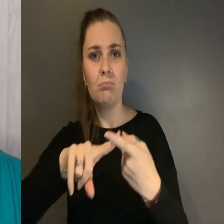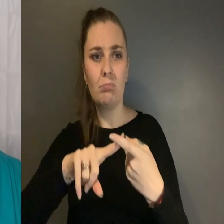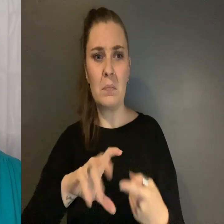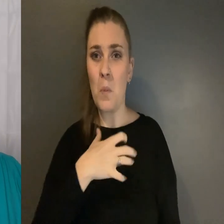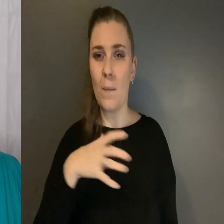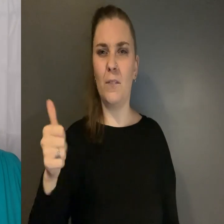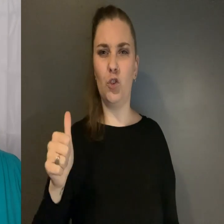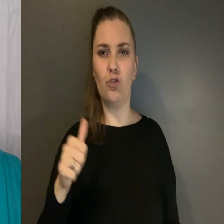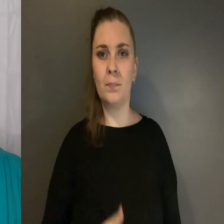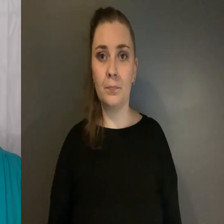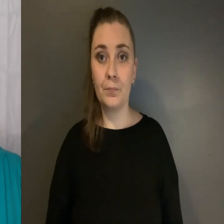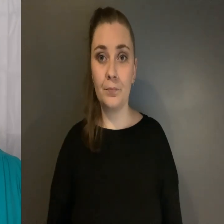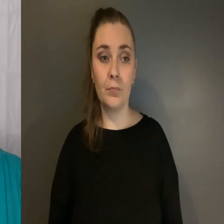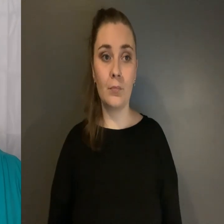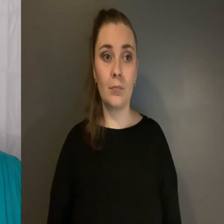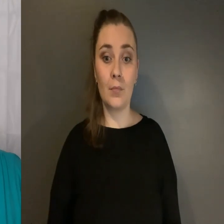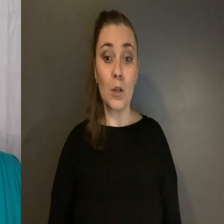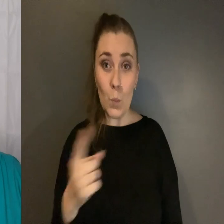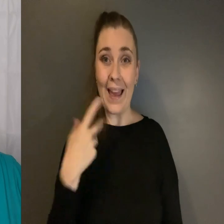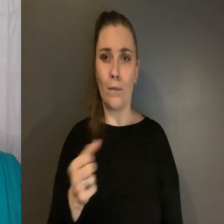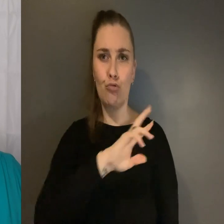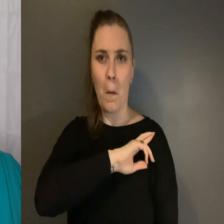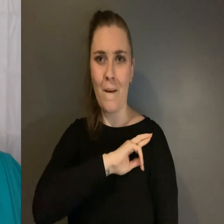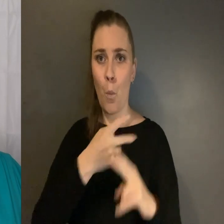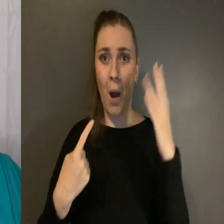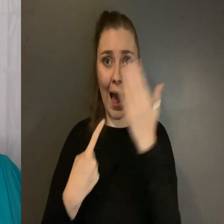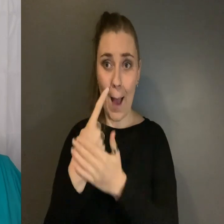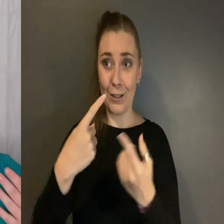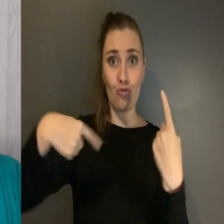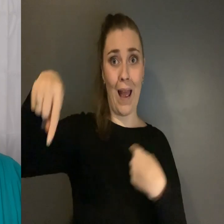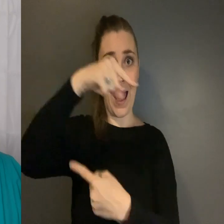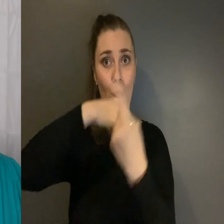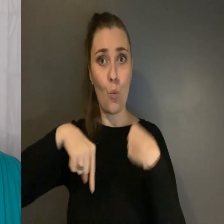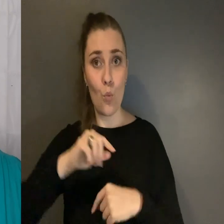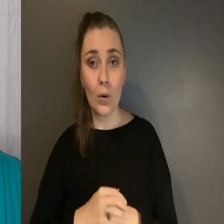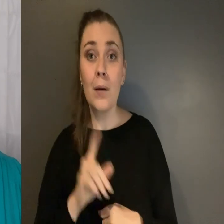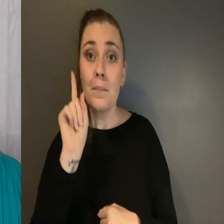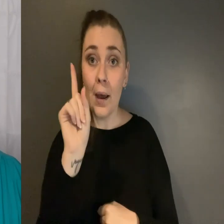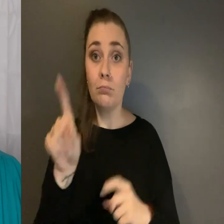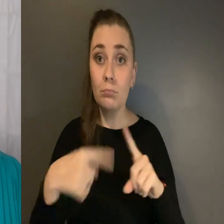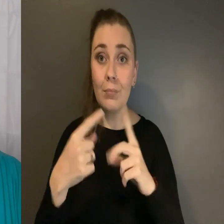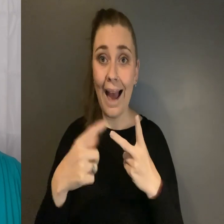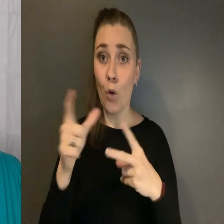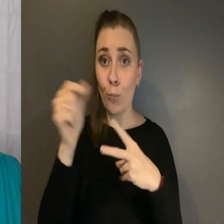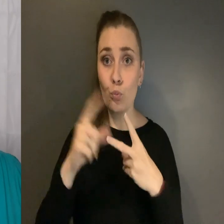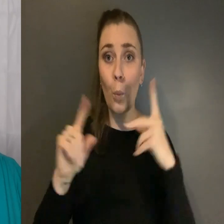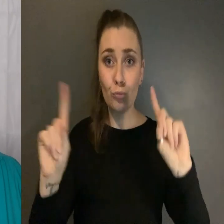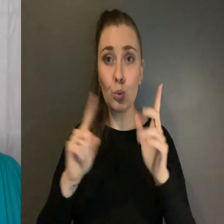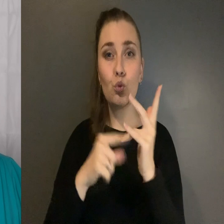We bear responsibility for what is happening around us But we also have the option to draw strength